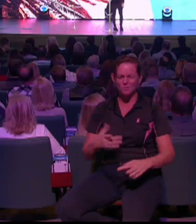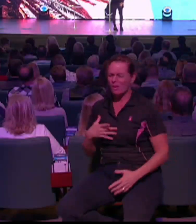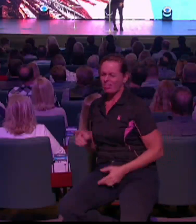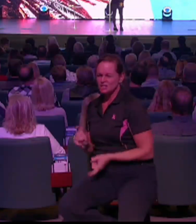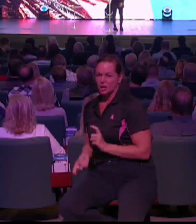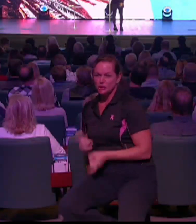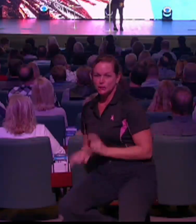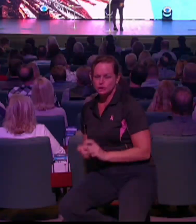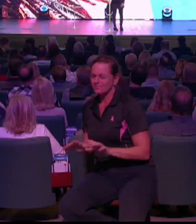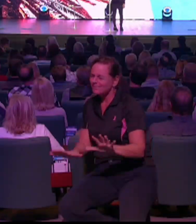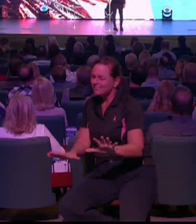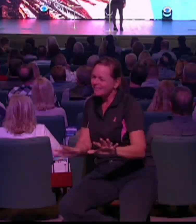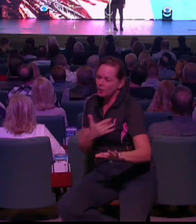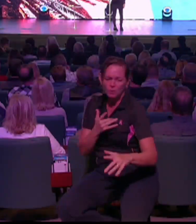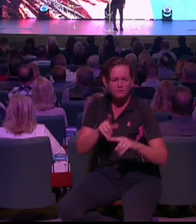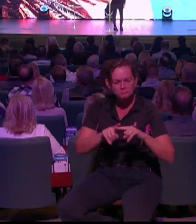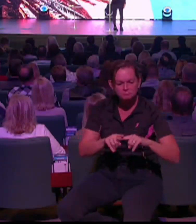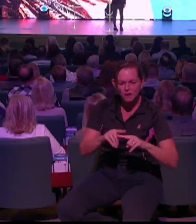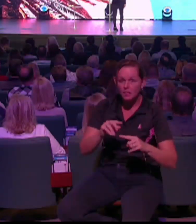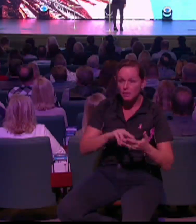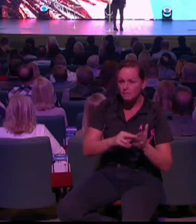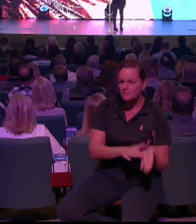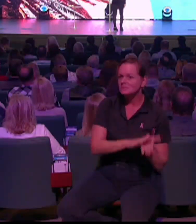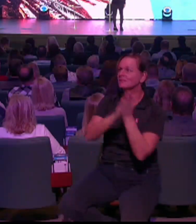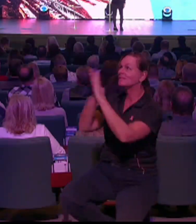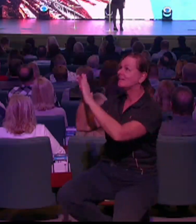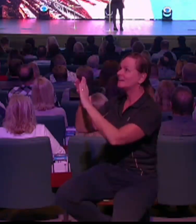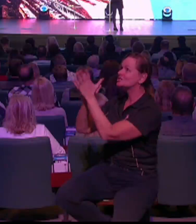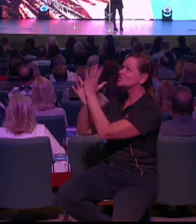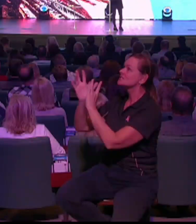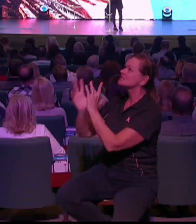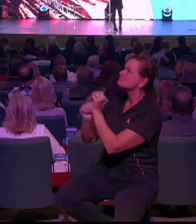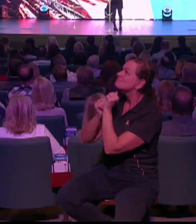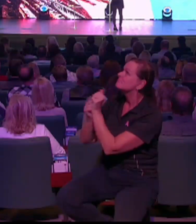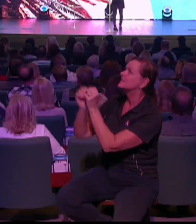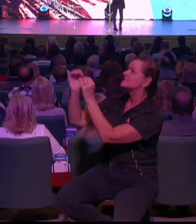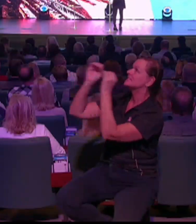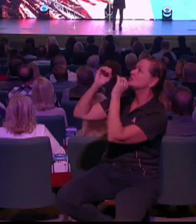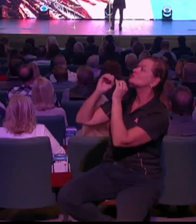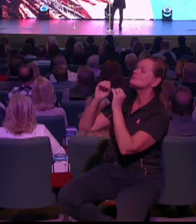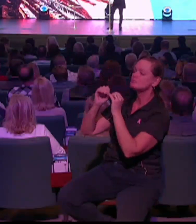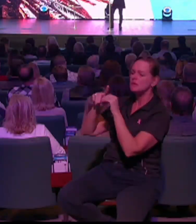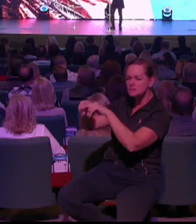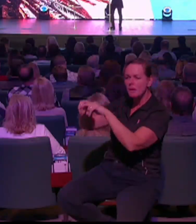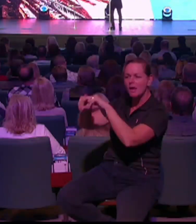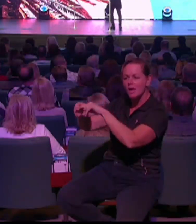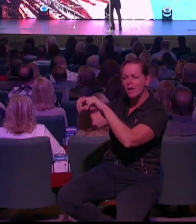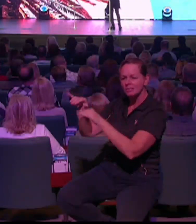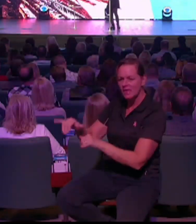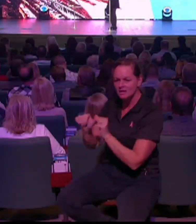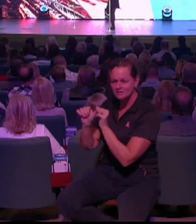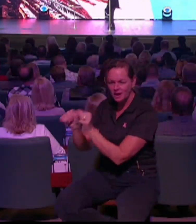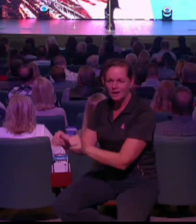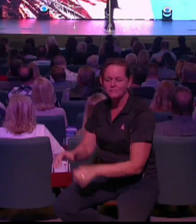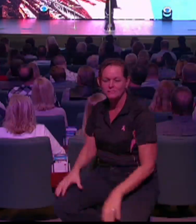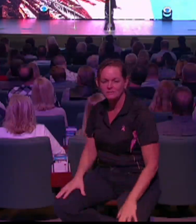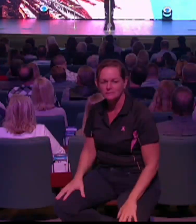of God, it becomes a mirror, and you actually find out who you are. And then the third thing is, if you're going to have the best year ever, it's going to have to be a vision